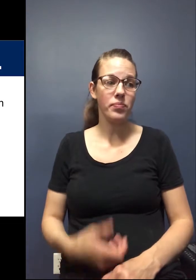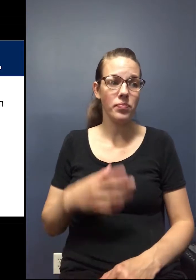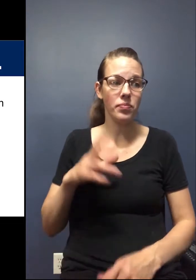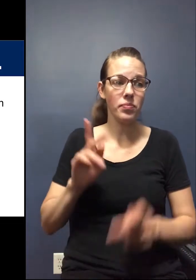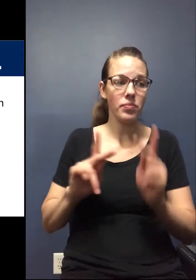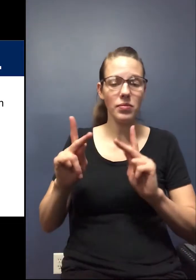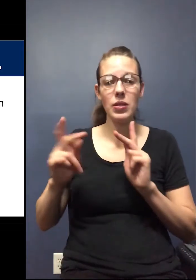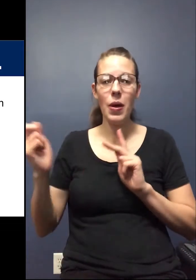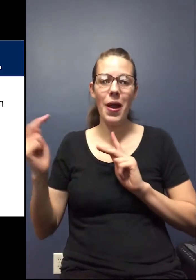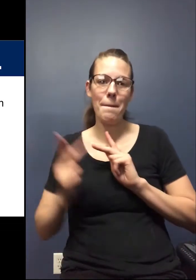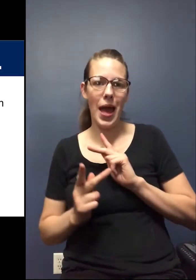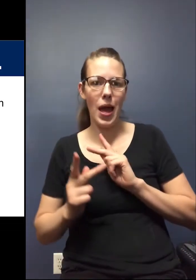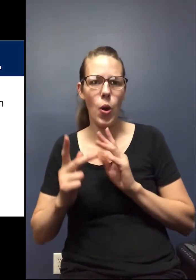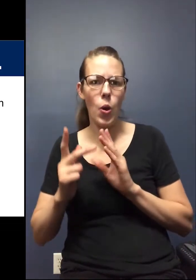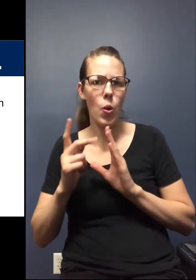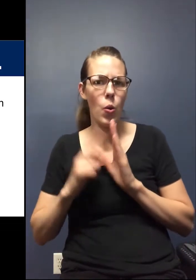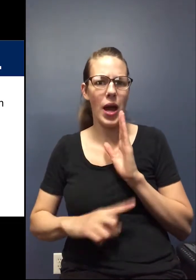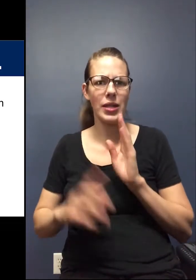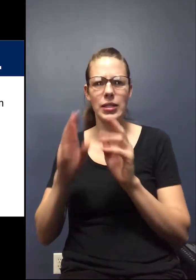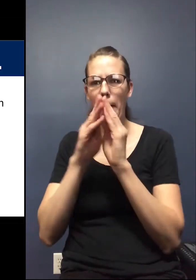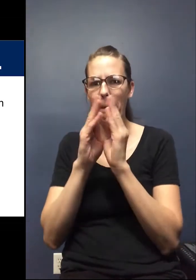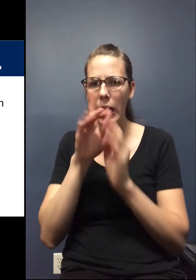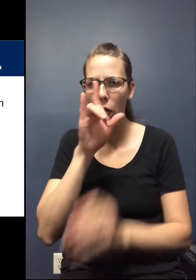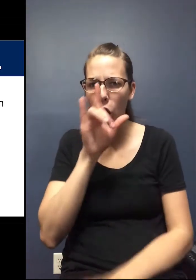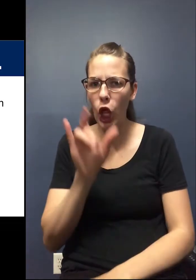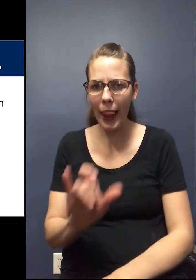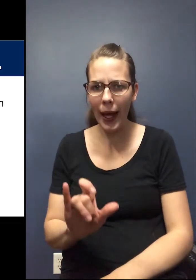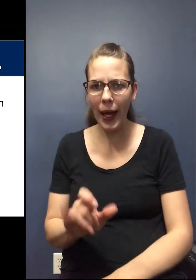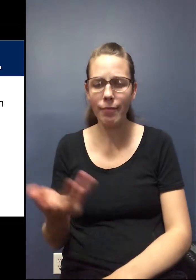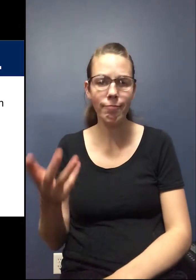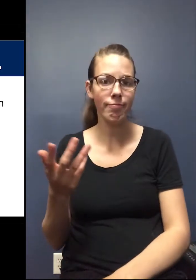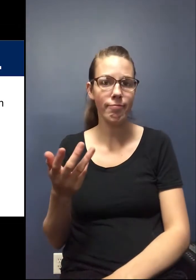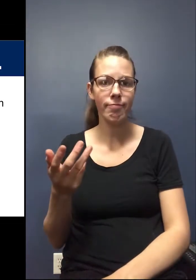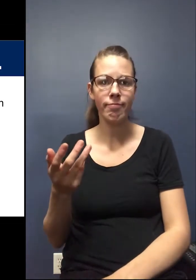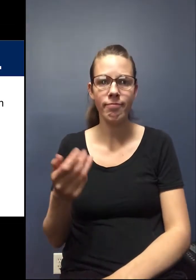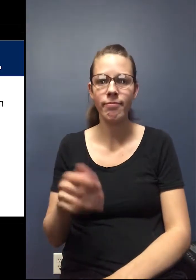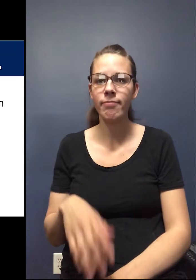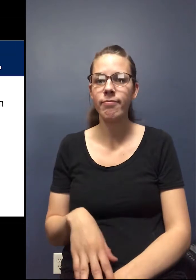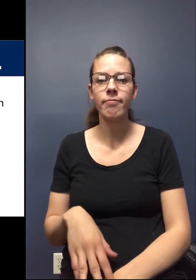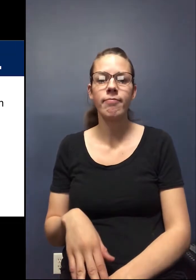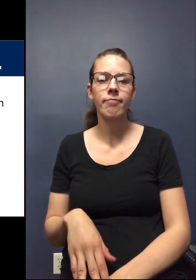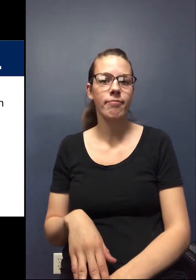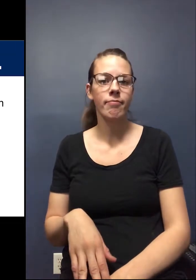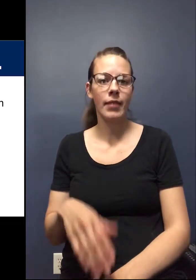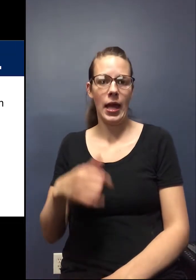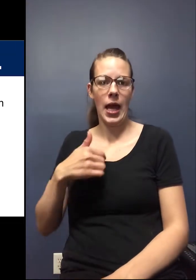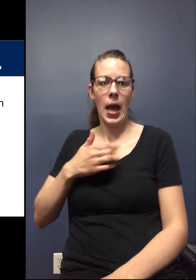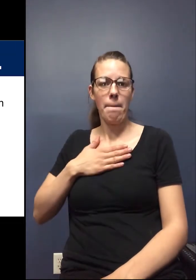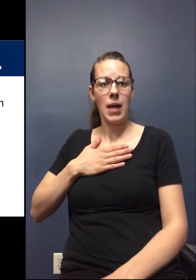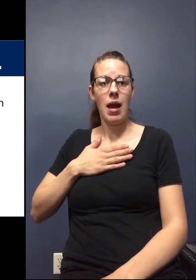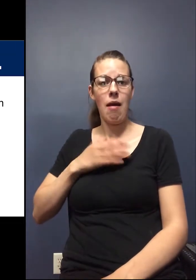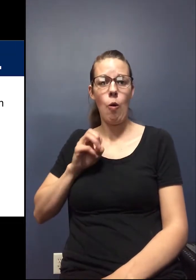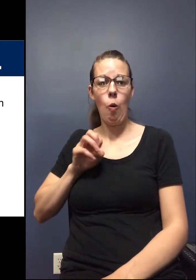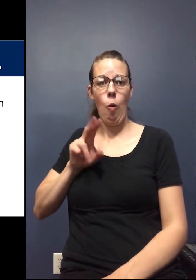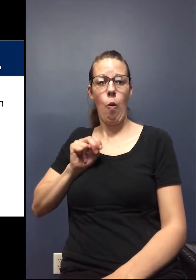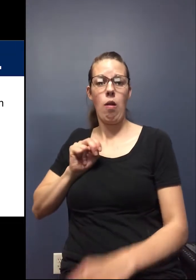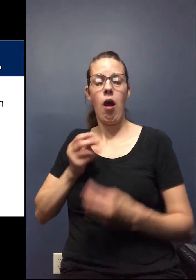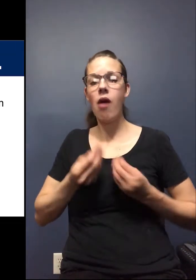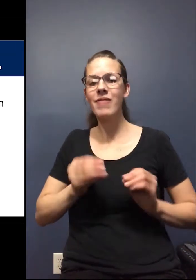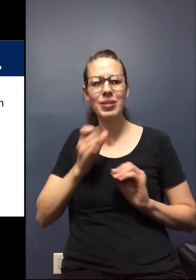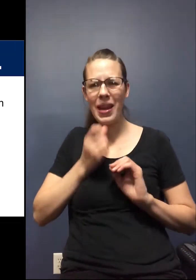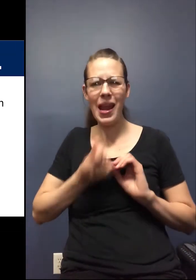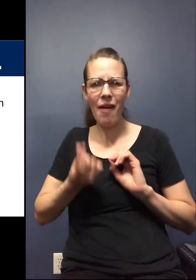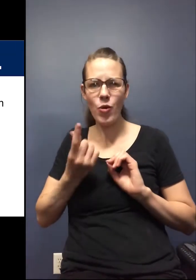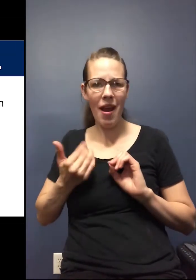when people come back, what does having a meeting look like? Even, you know, I have my own office, but not